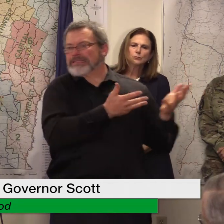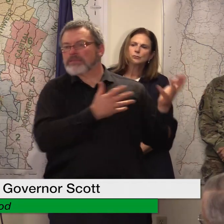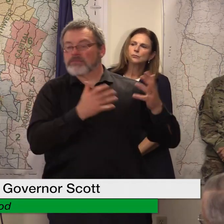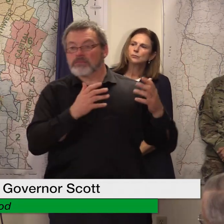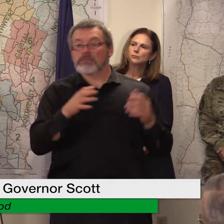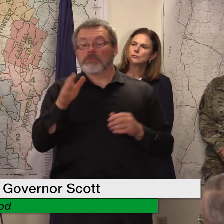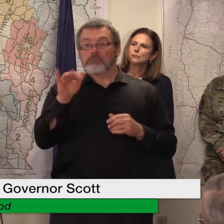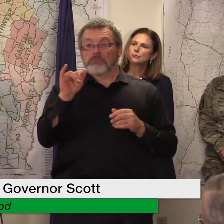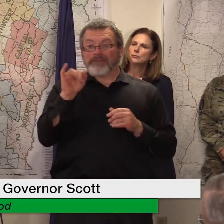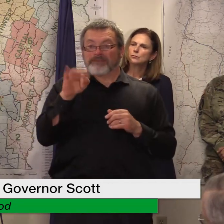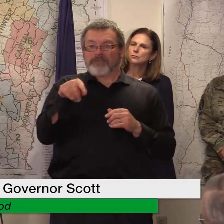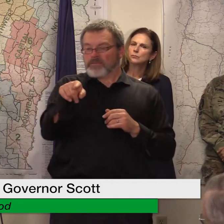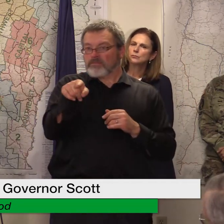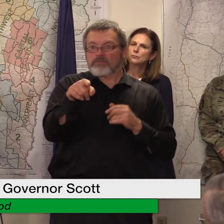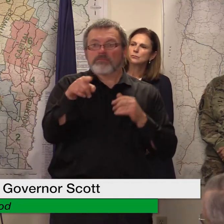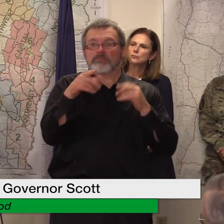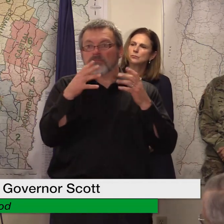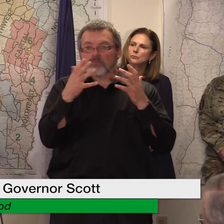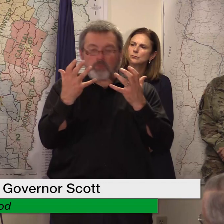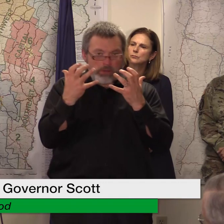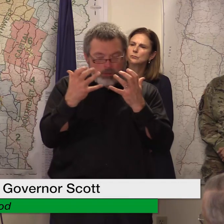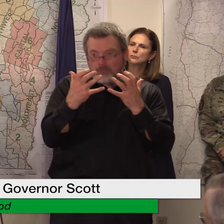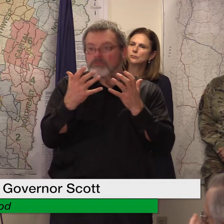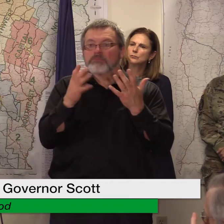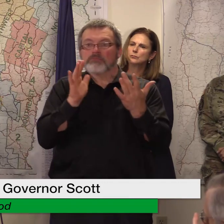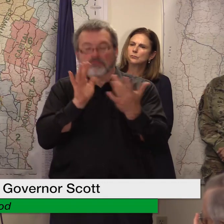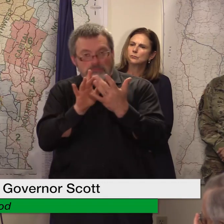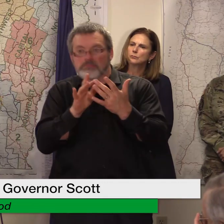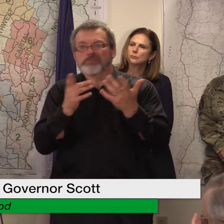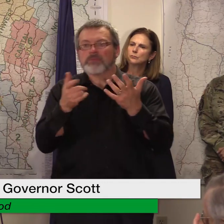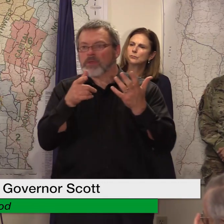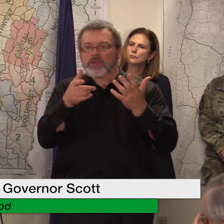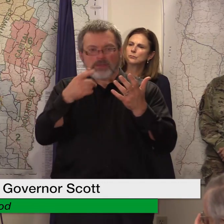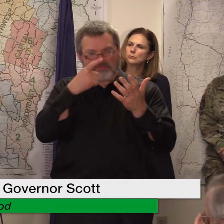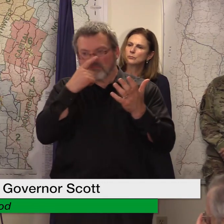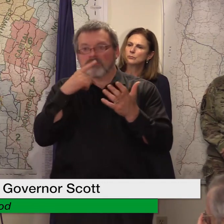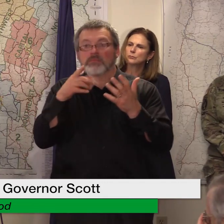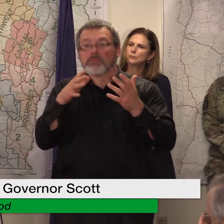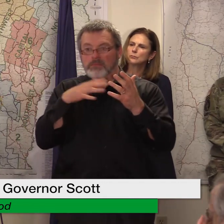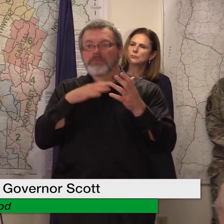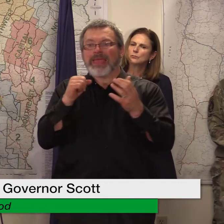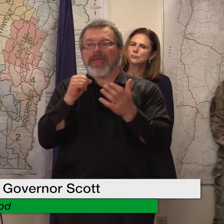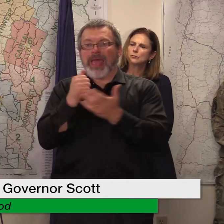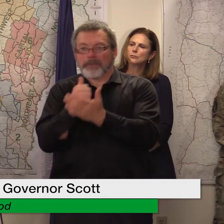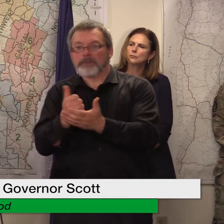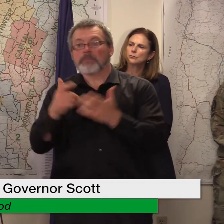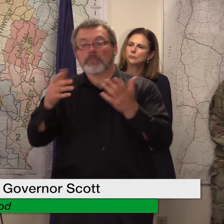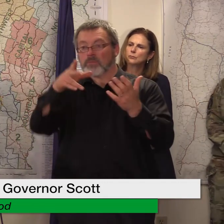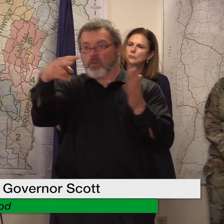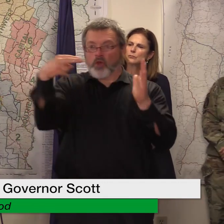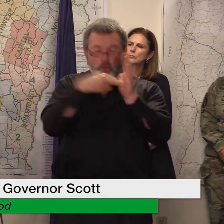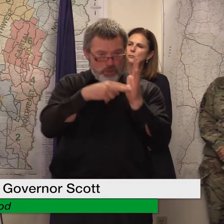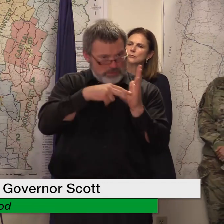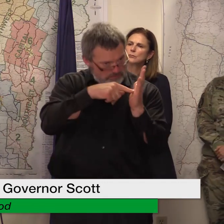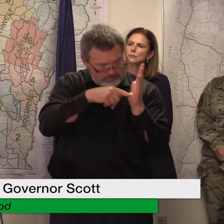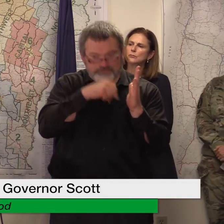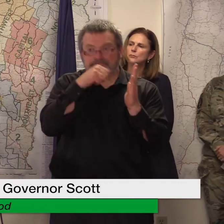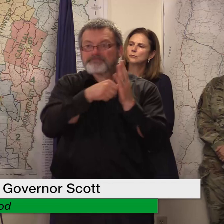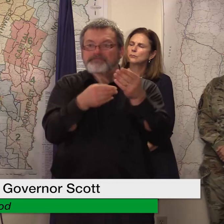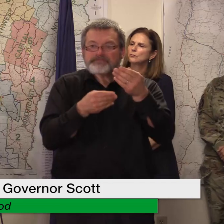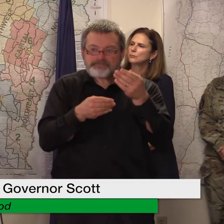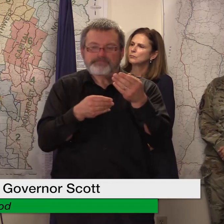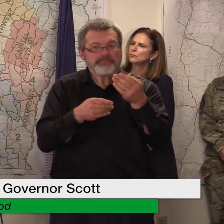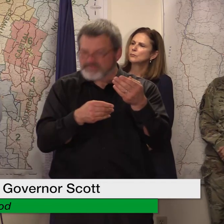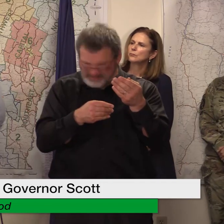reaches out to them so what we say is if you get one of those letters either call us or